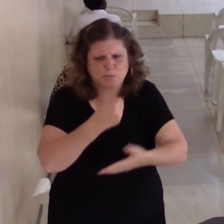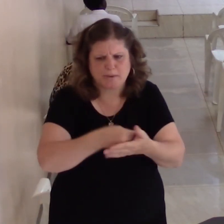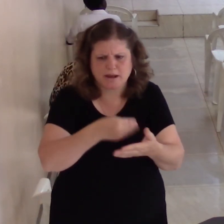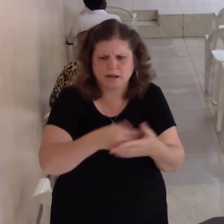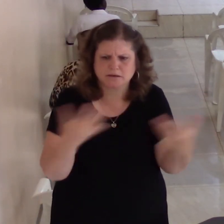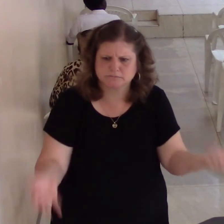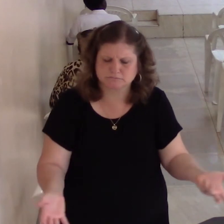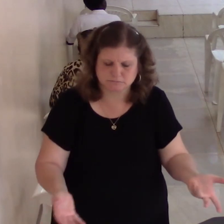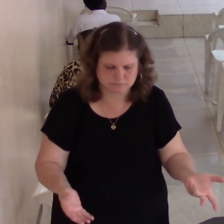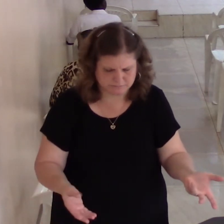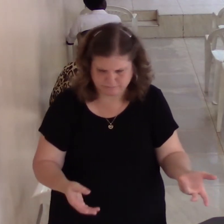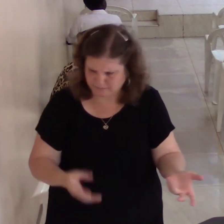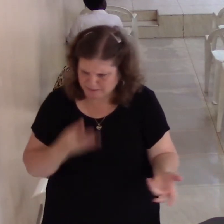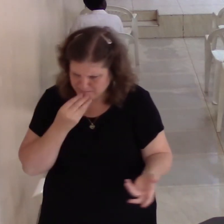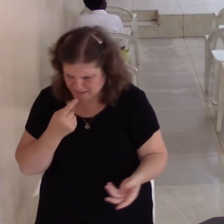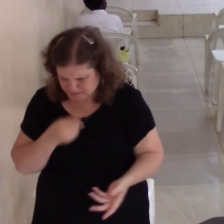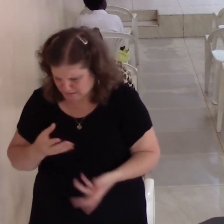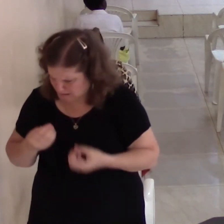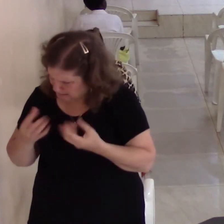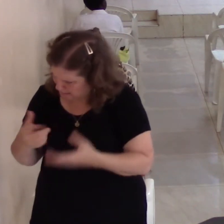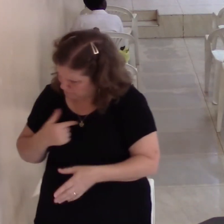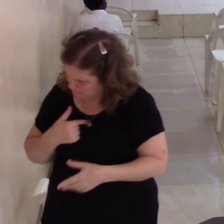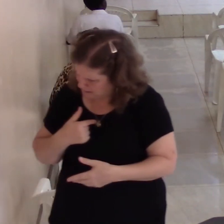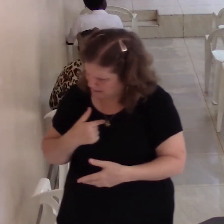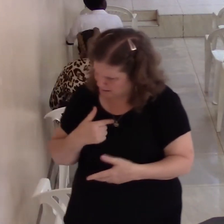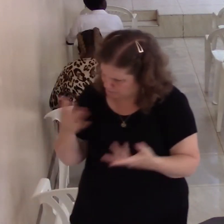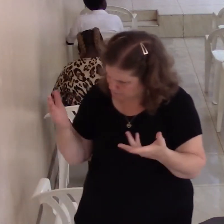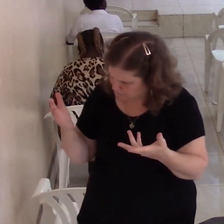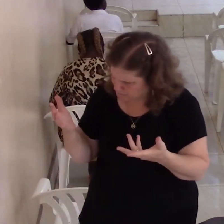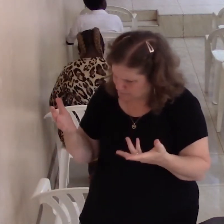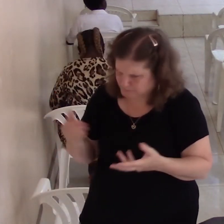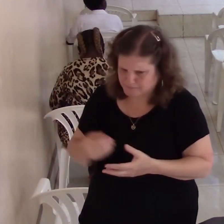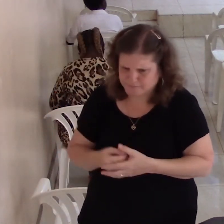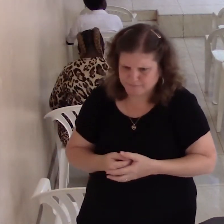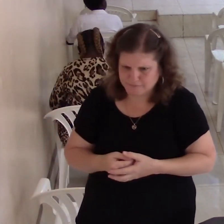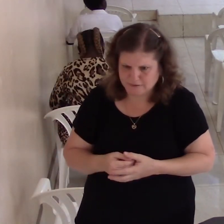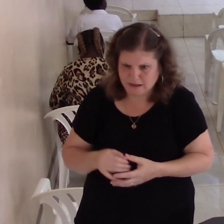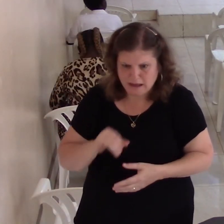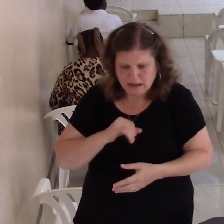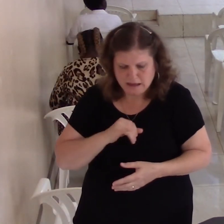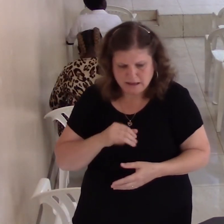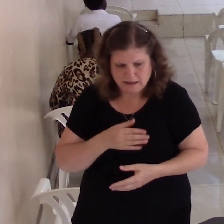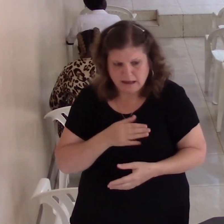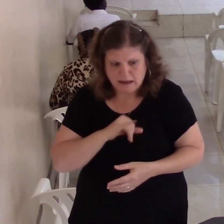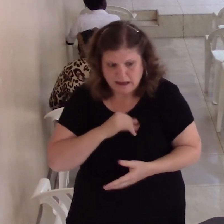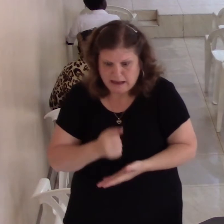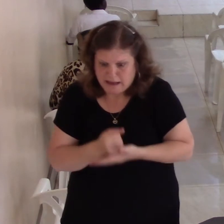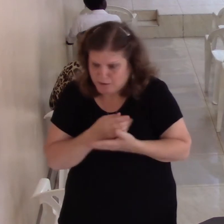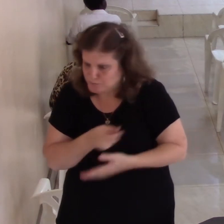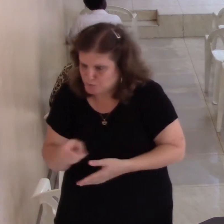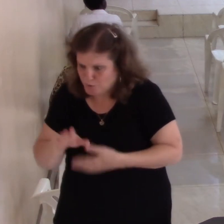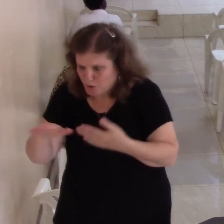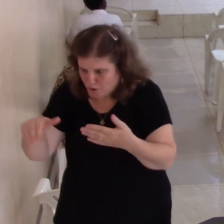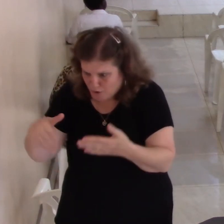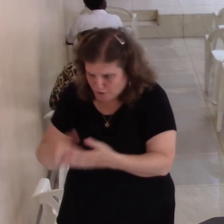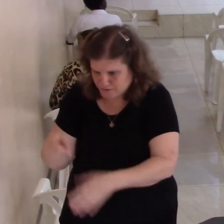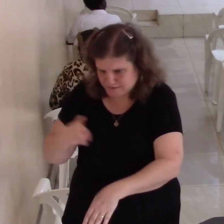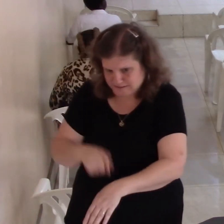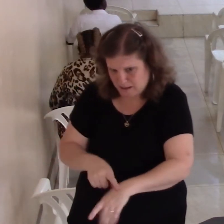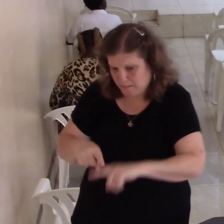Really? Yeah, I do. You have been helping all this time and now it's like you expect